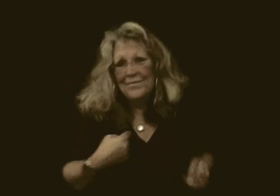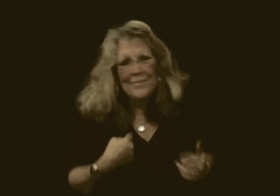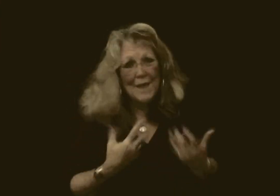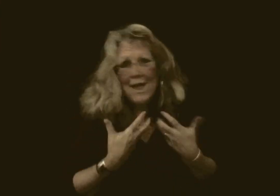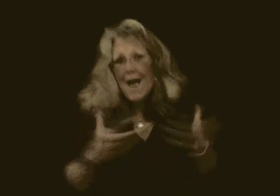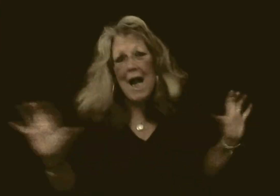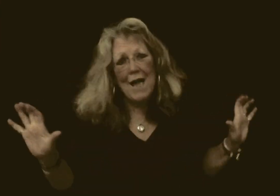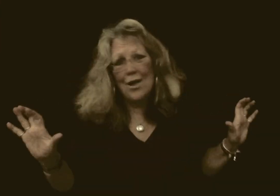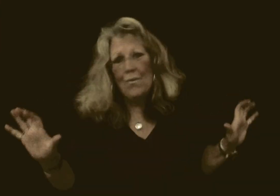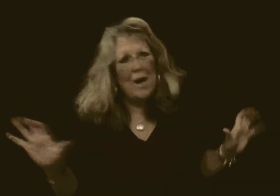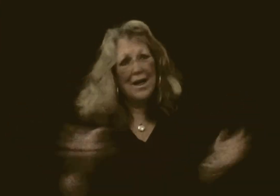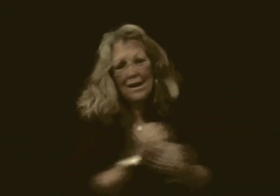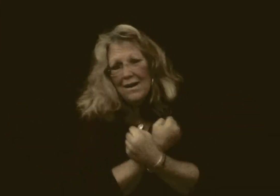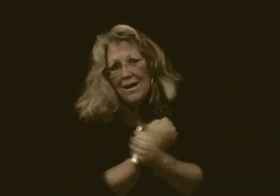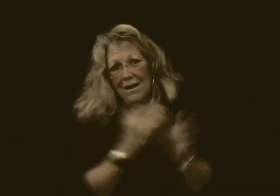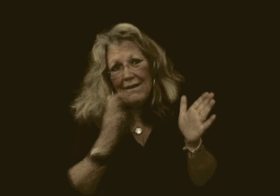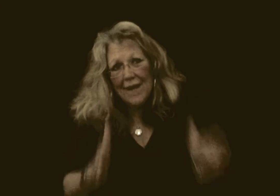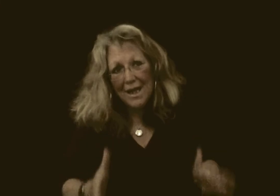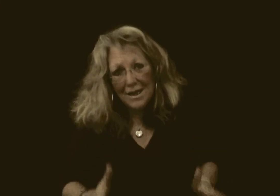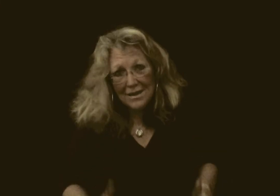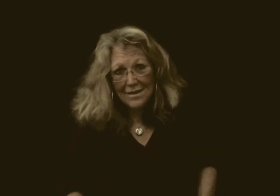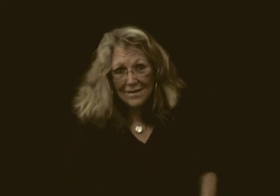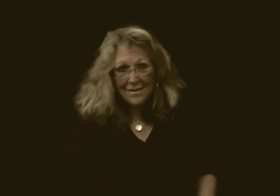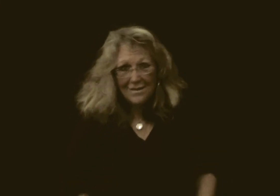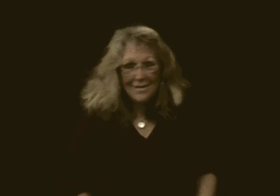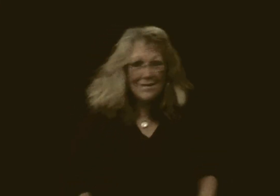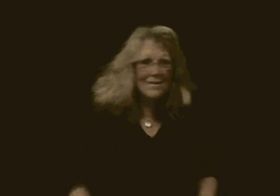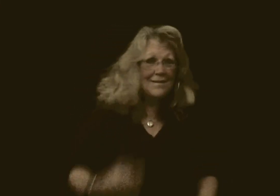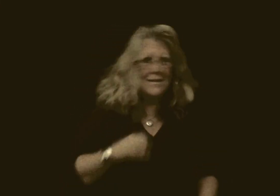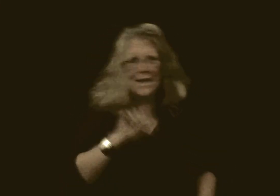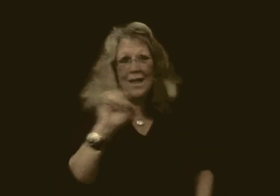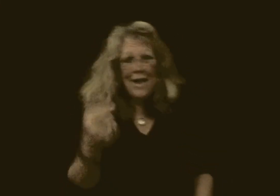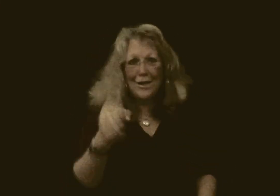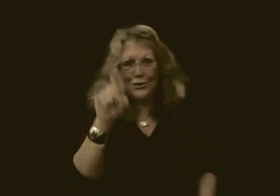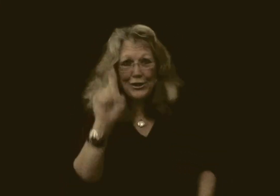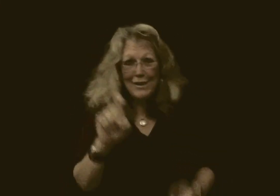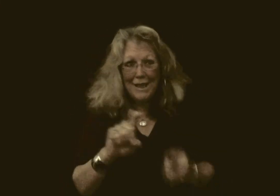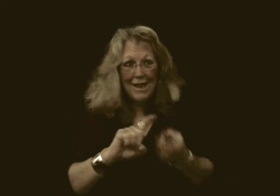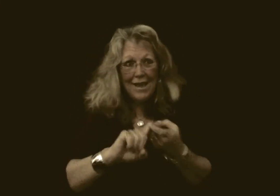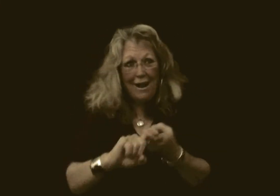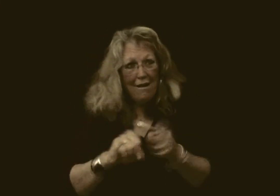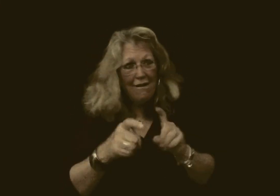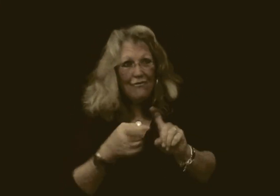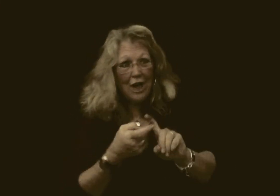I don't want a lover I just need a friend